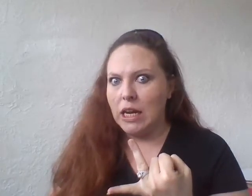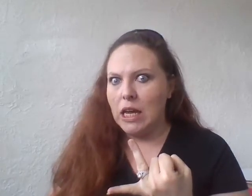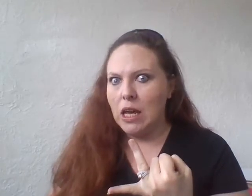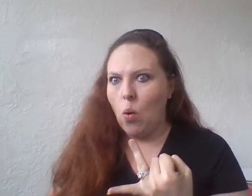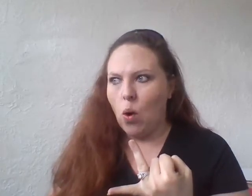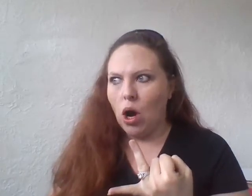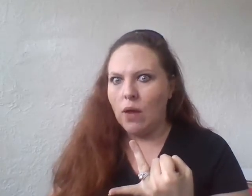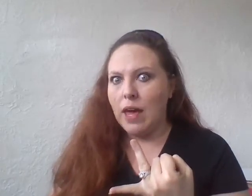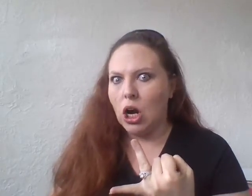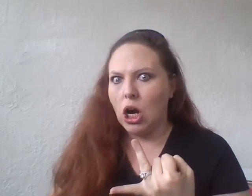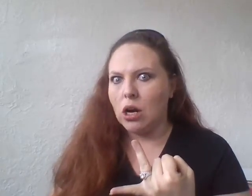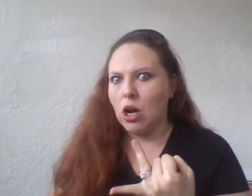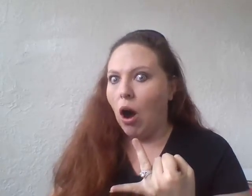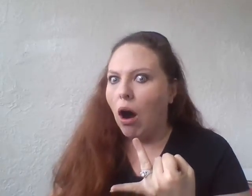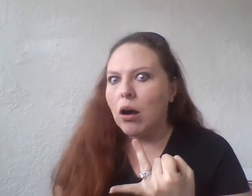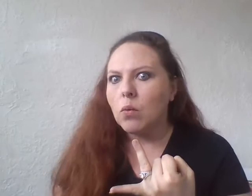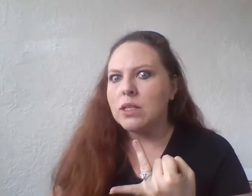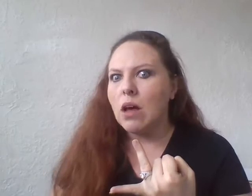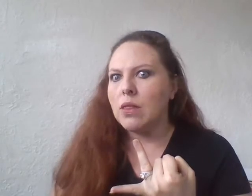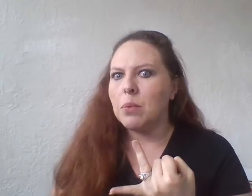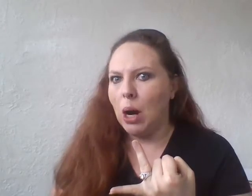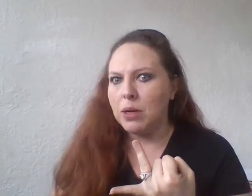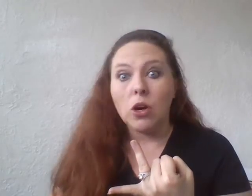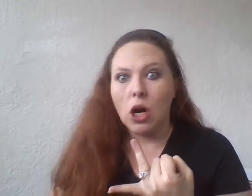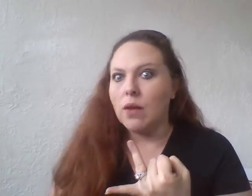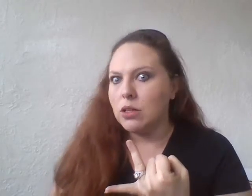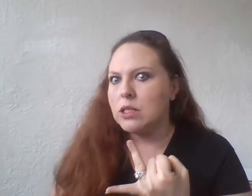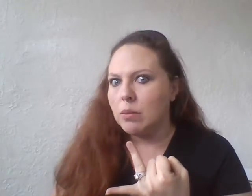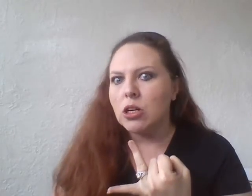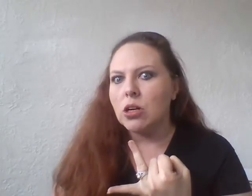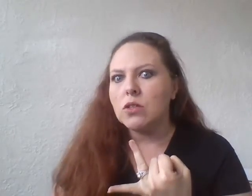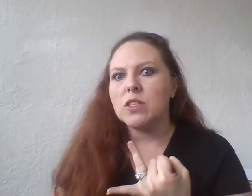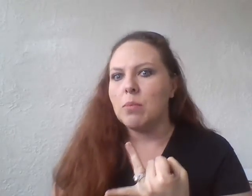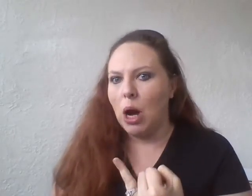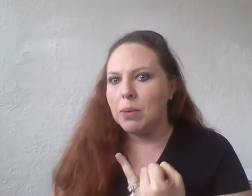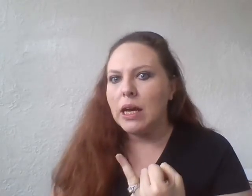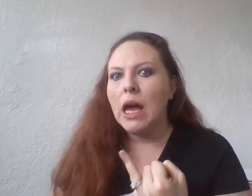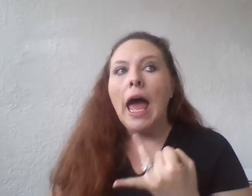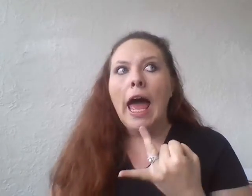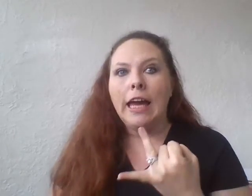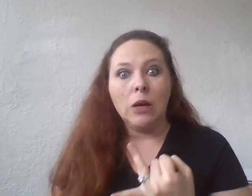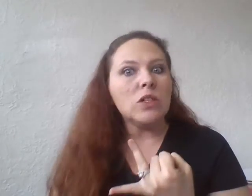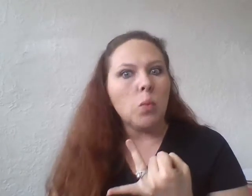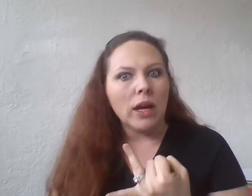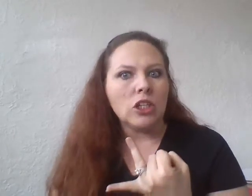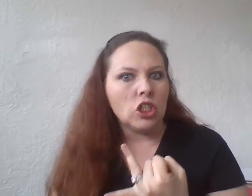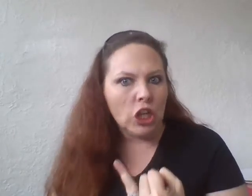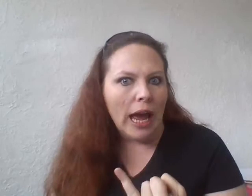or that her car was on the property or a car that looks similar to hers was on the property. And he was wanting to check